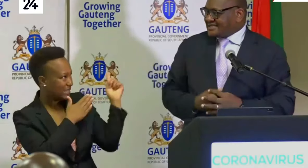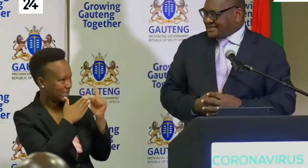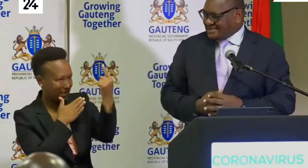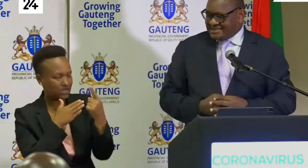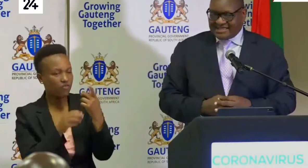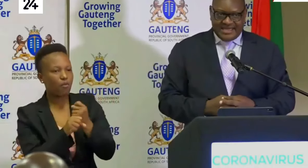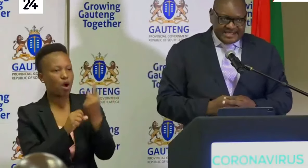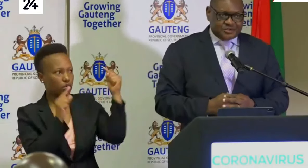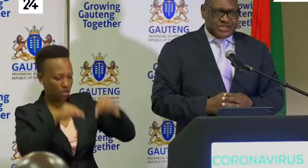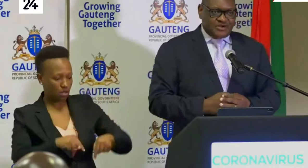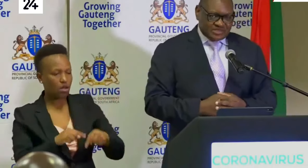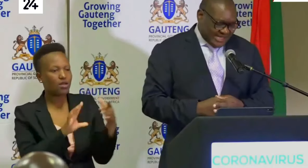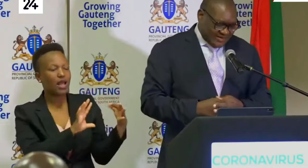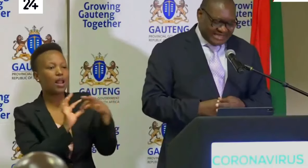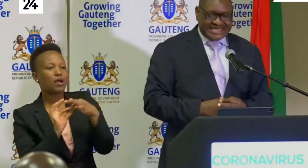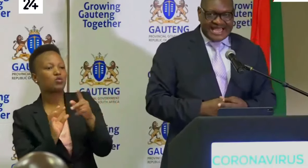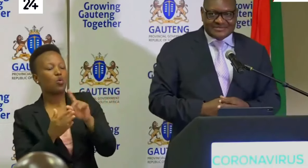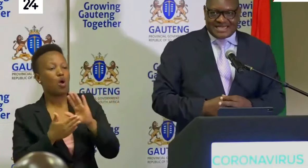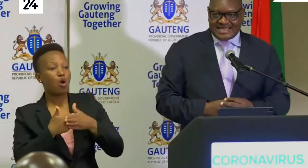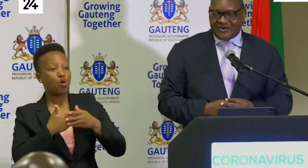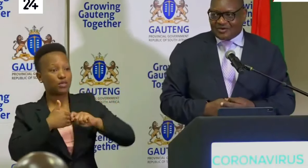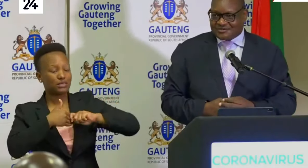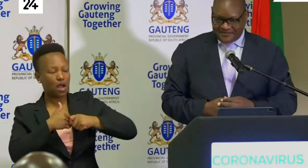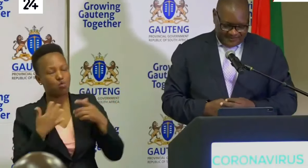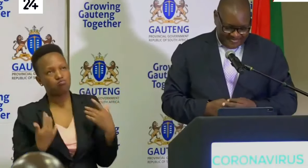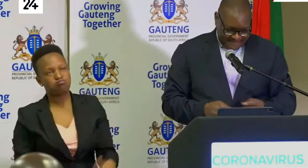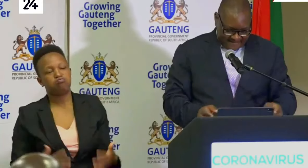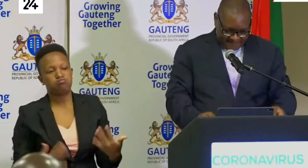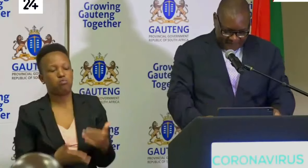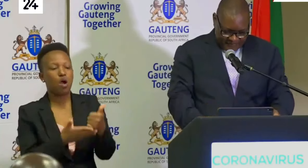That decision linked to the lockdown has helped us a lot.